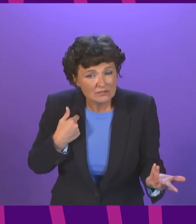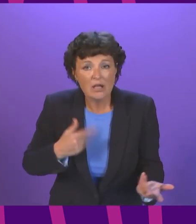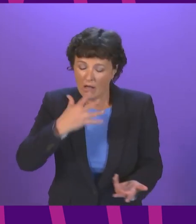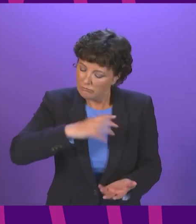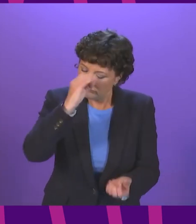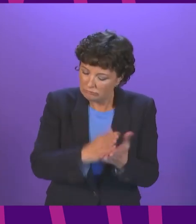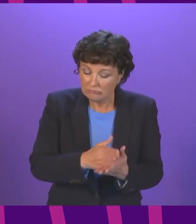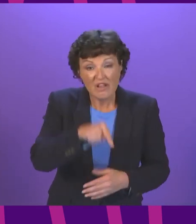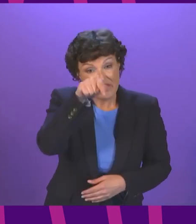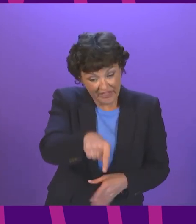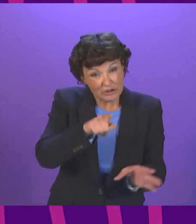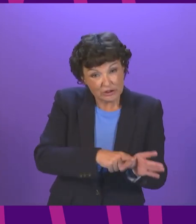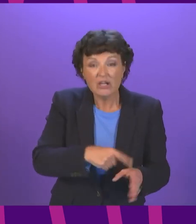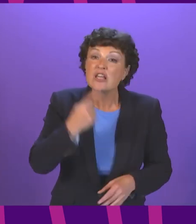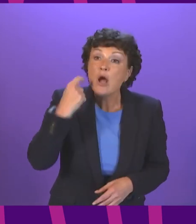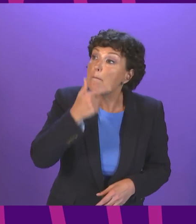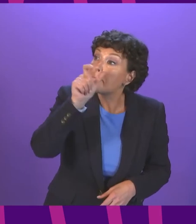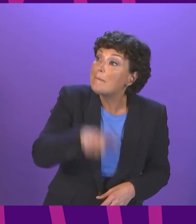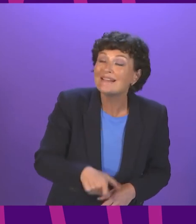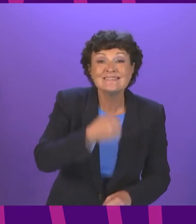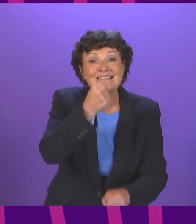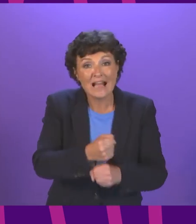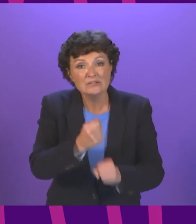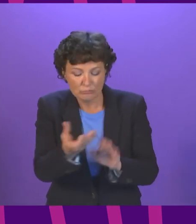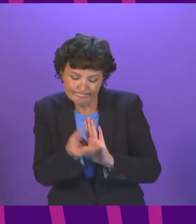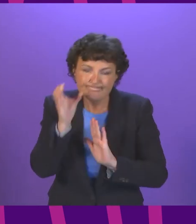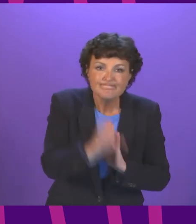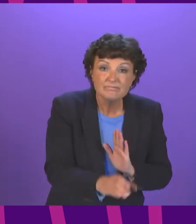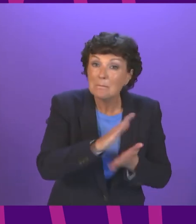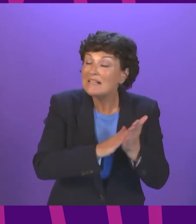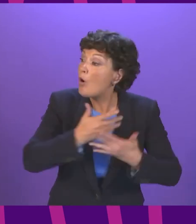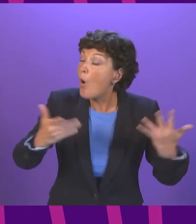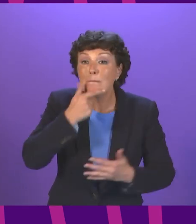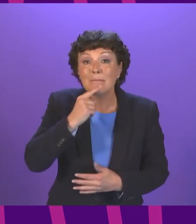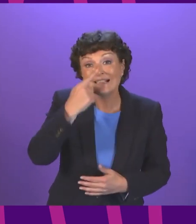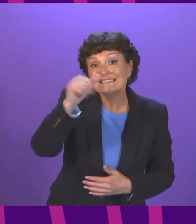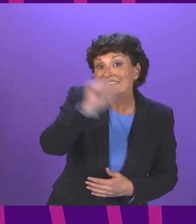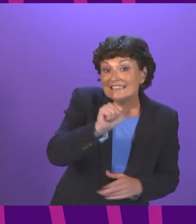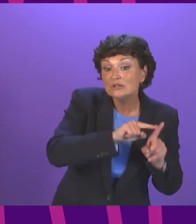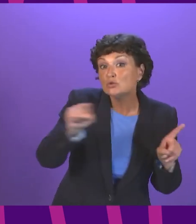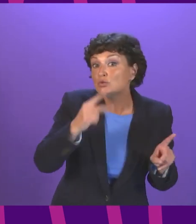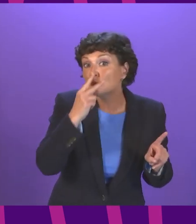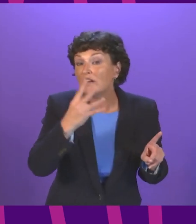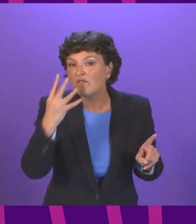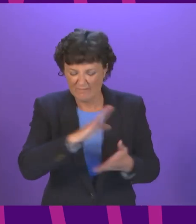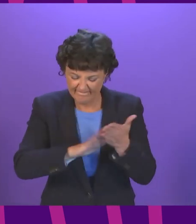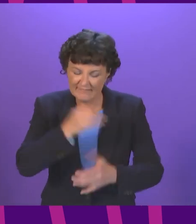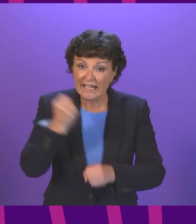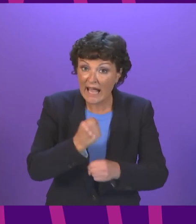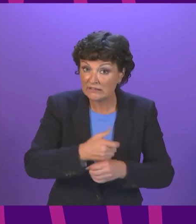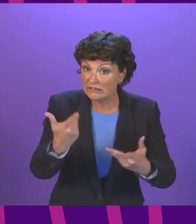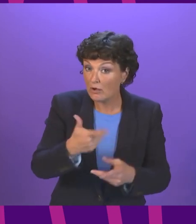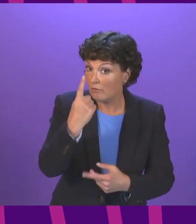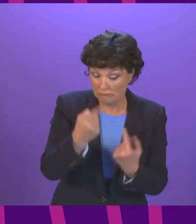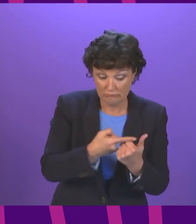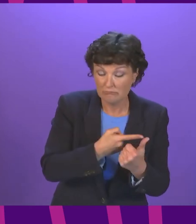the Young Persons Guarantee intended to give all young people between 16 and 24 the guarantee of a job, a place in